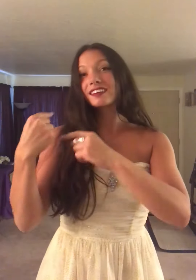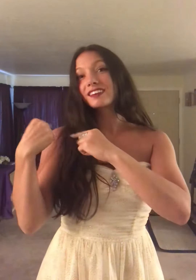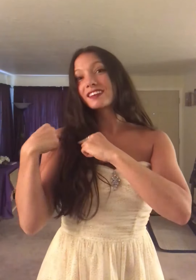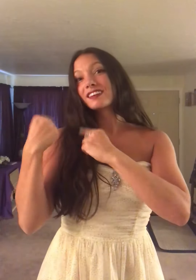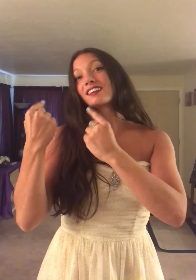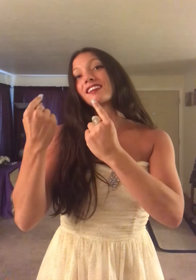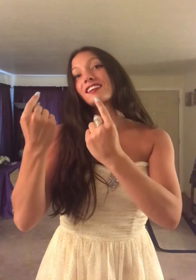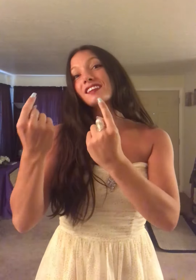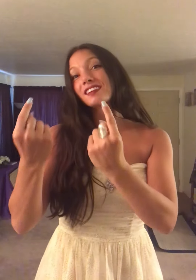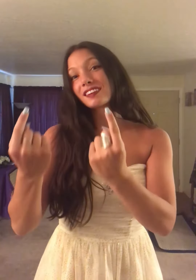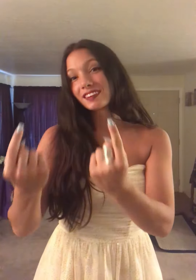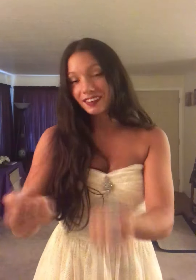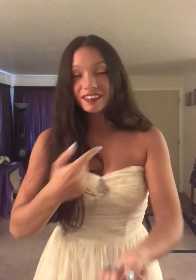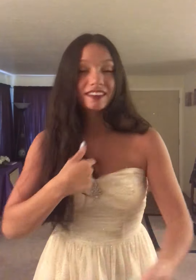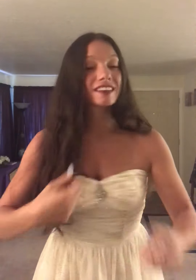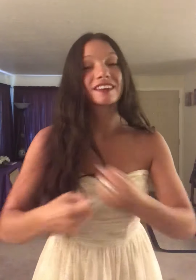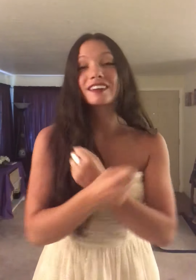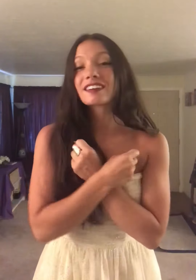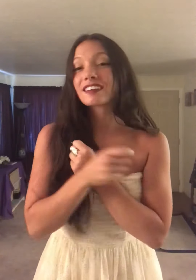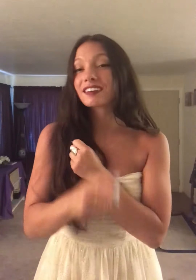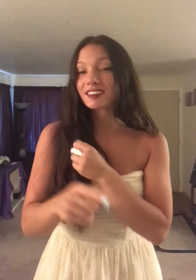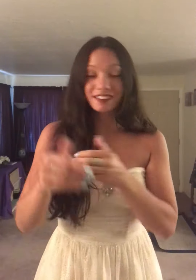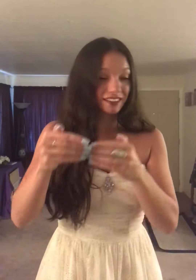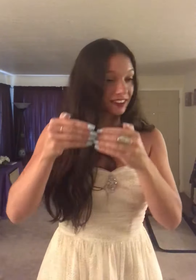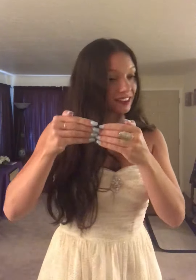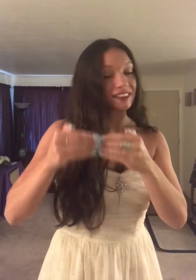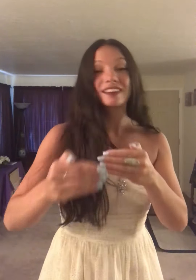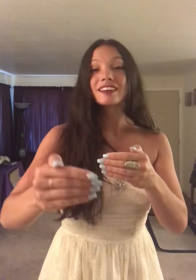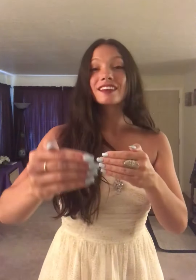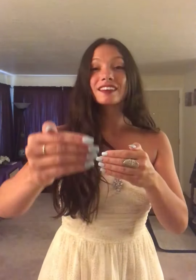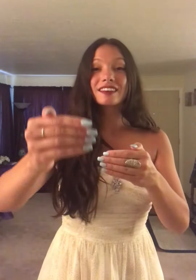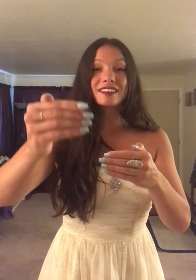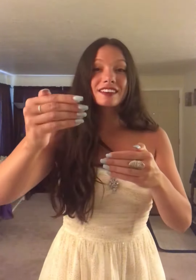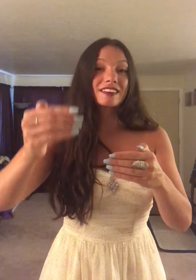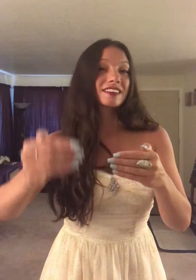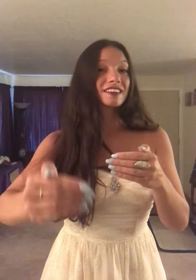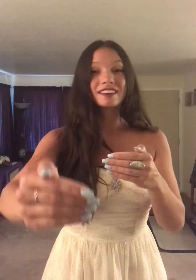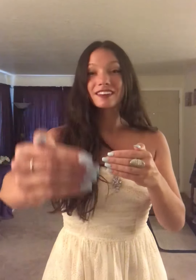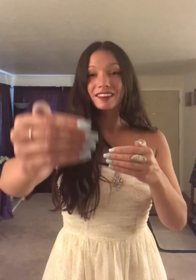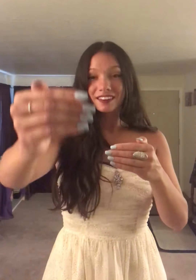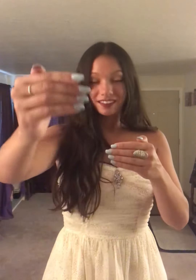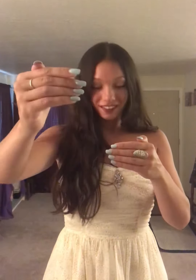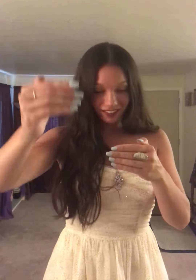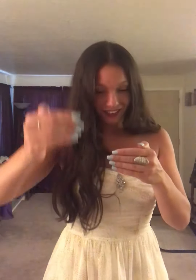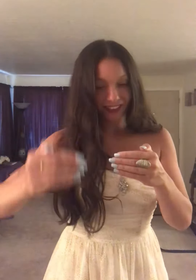years I'll love you for a thousand years